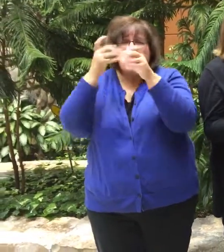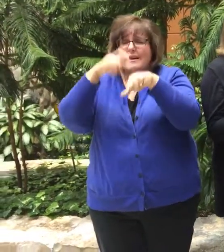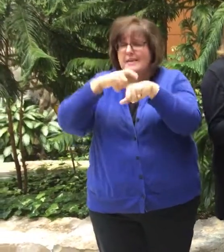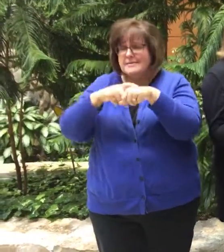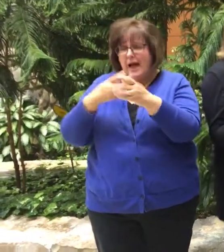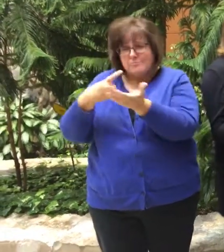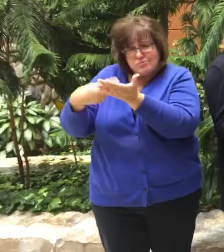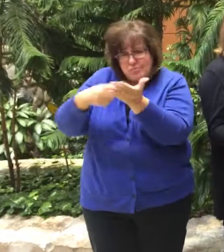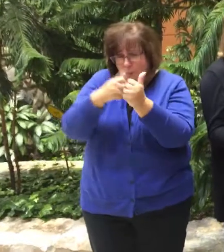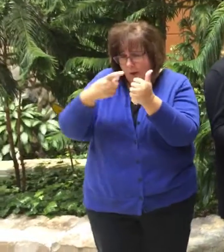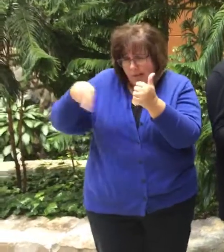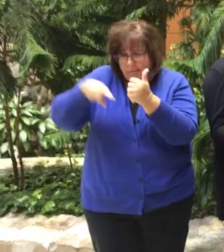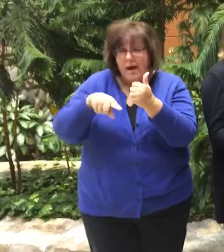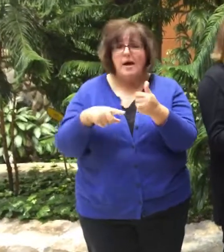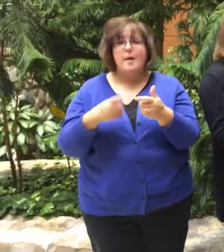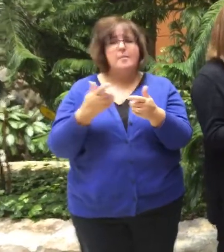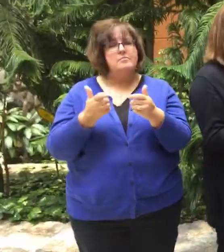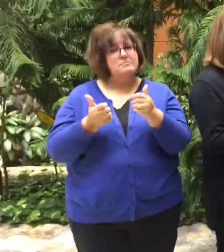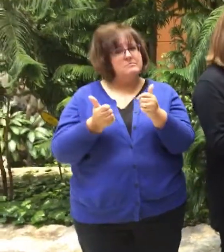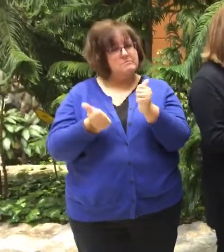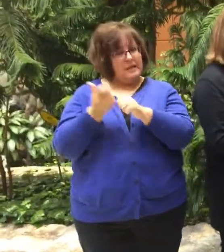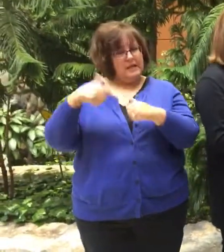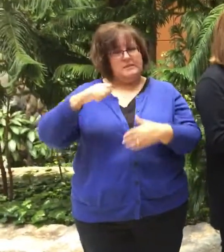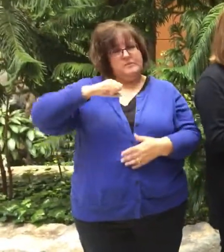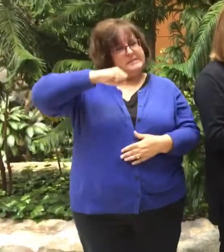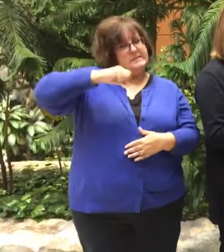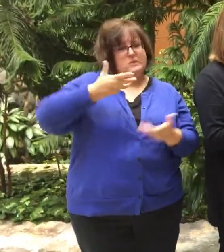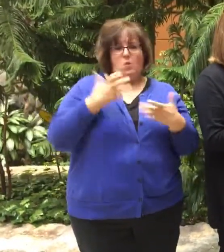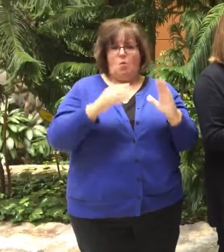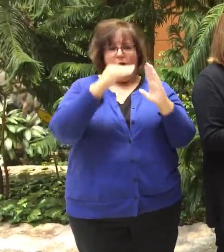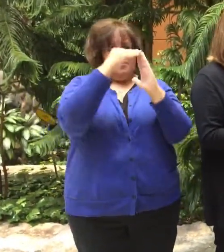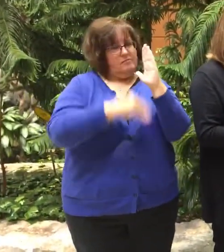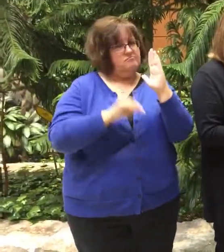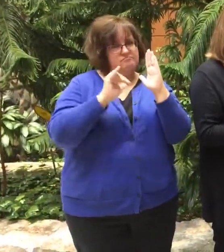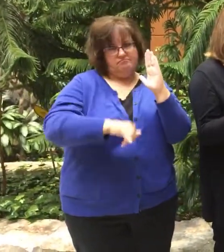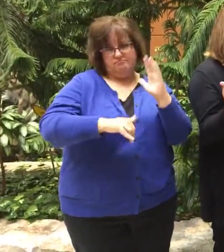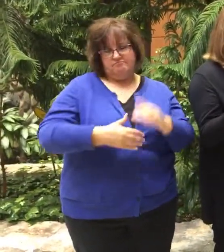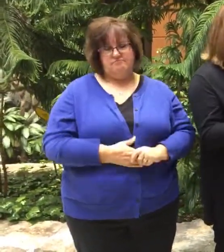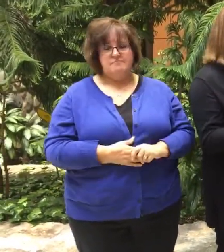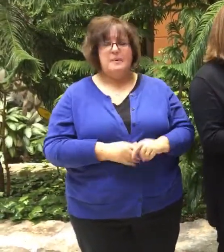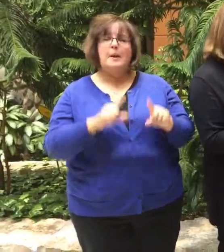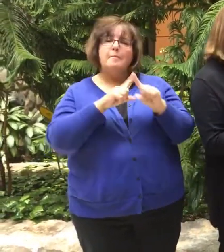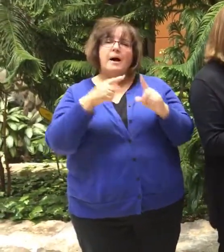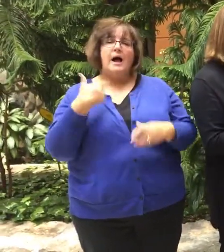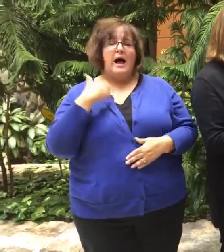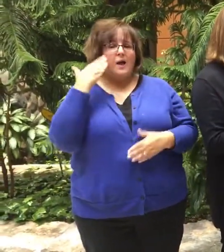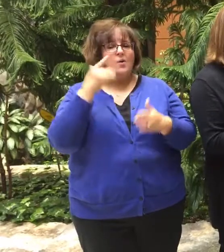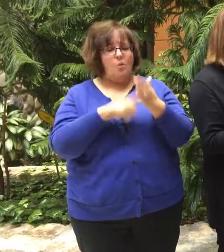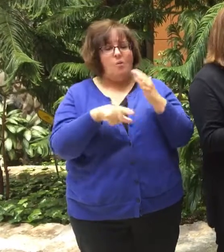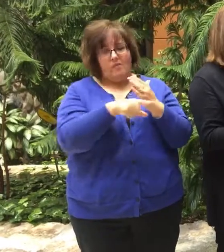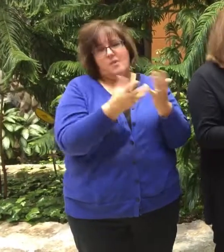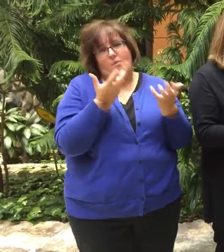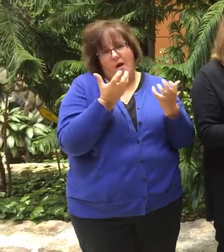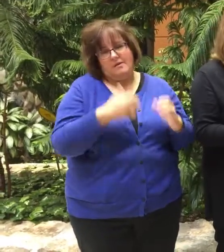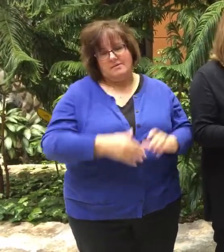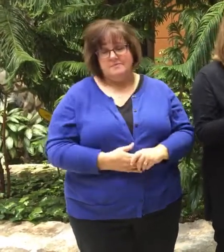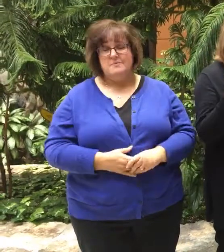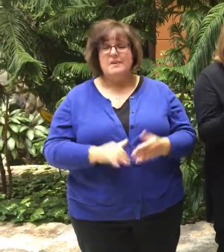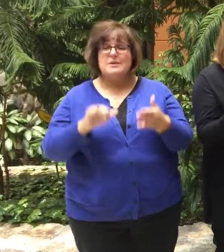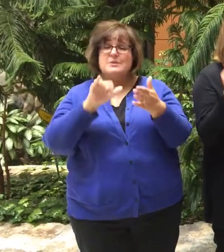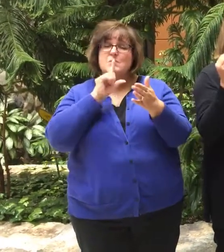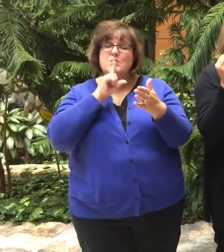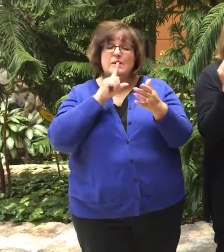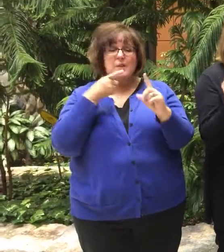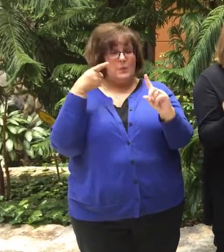members. Many of them are very resistant to filling out that form, but I know what they want. So the end goal